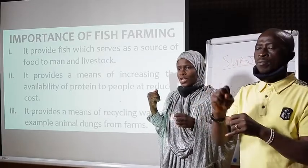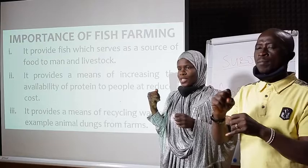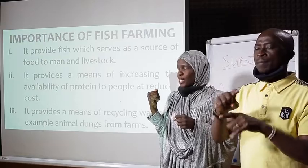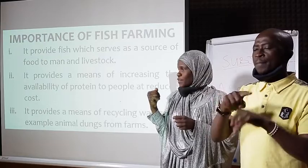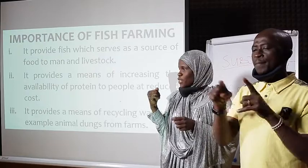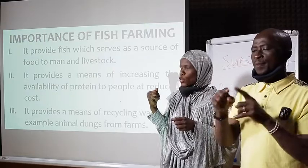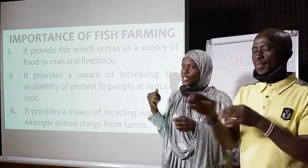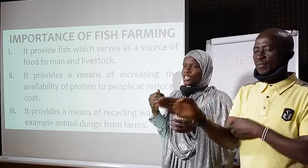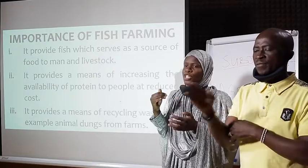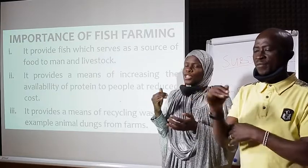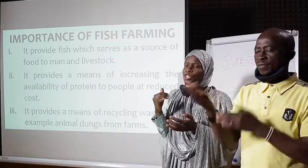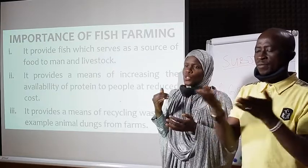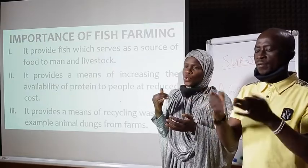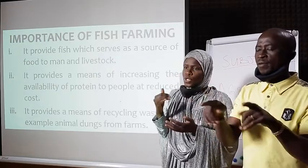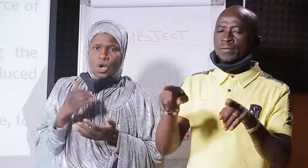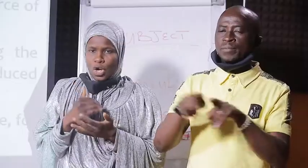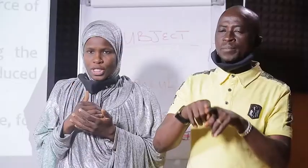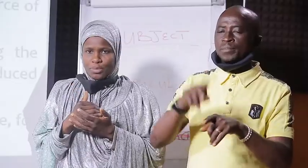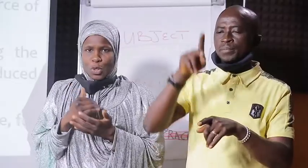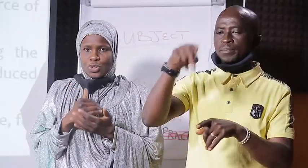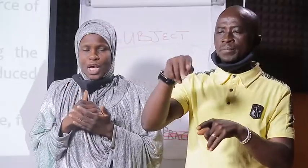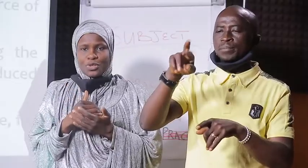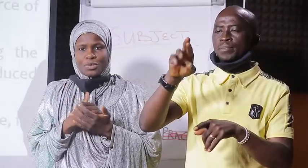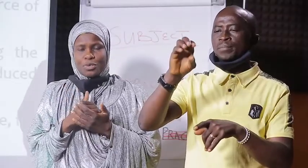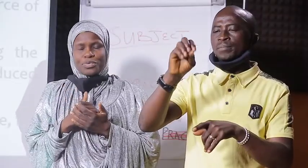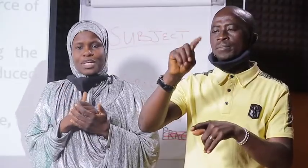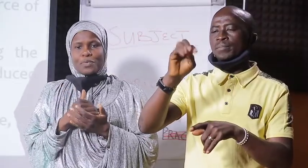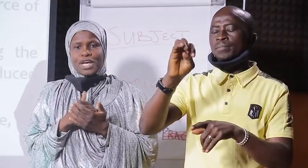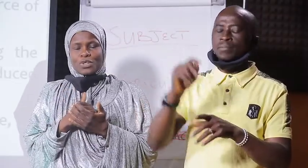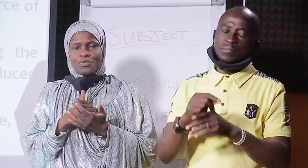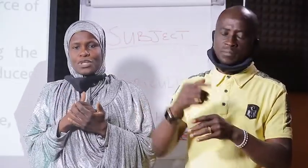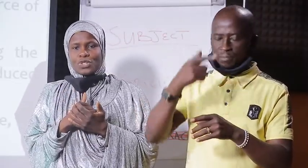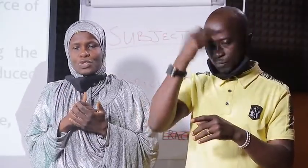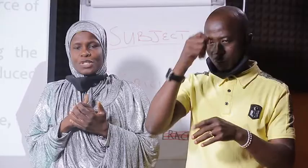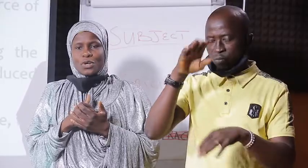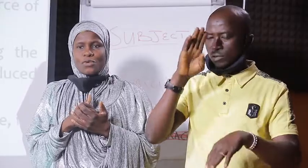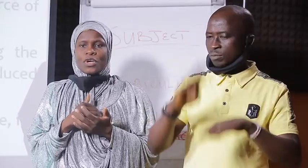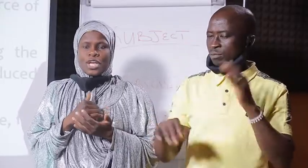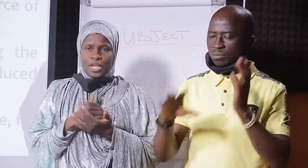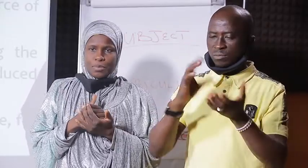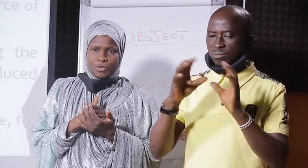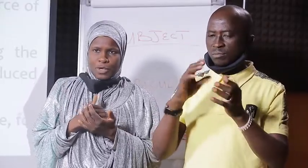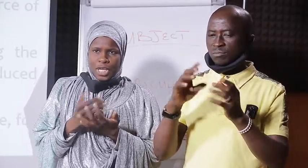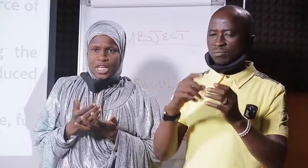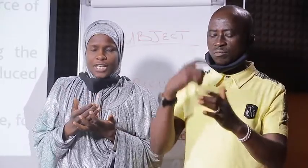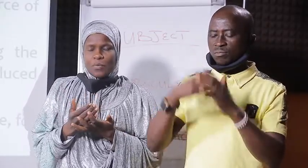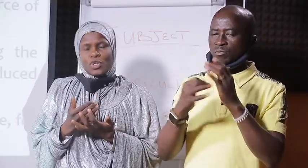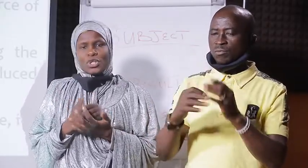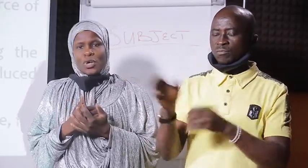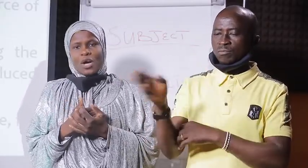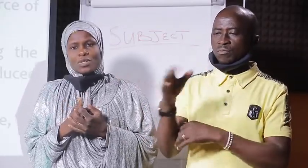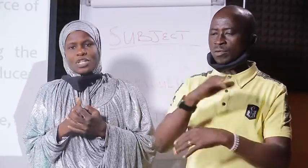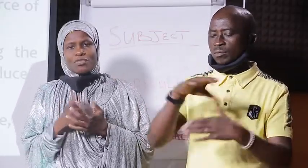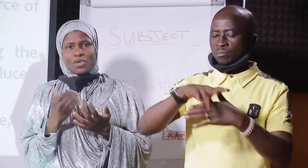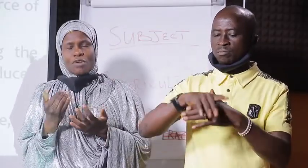what it serves as protein in a reduced cost because you cannot compare the price of fish to that of a beef example